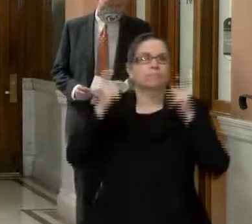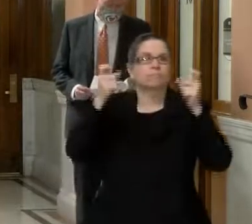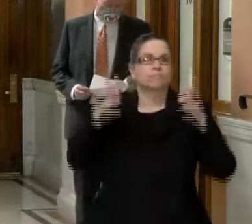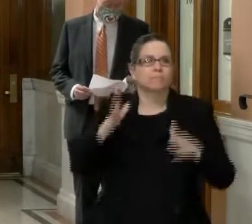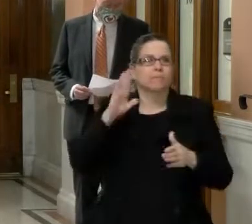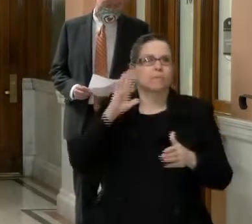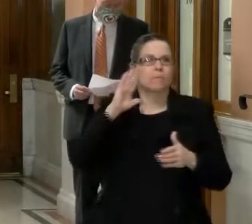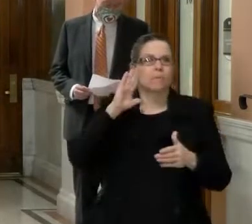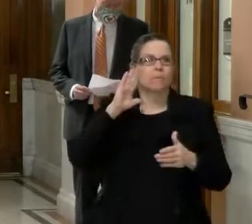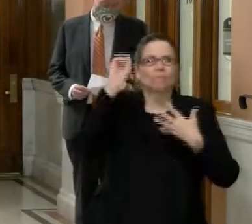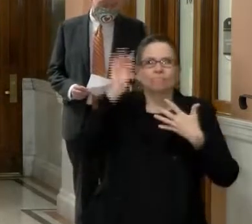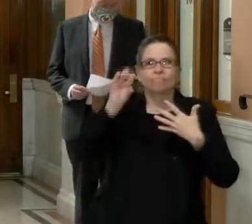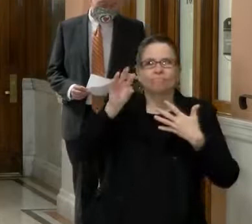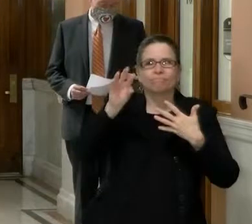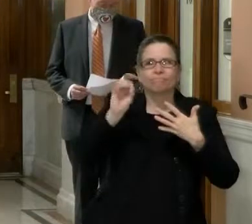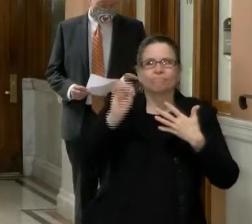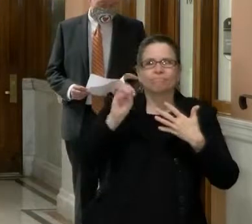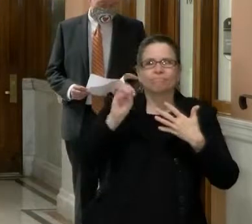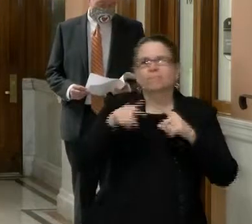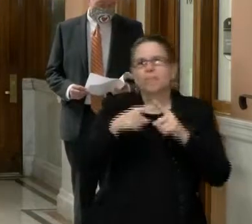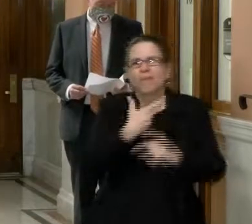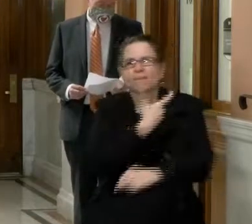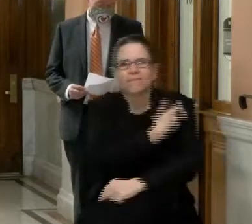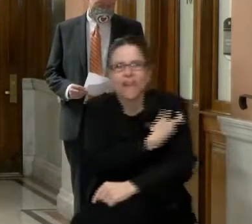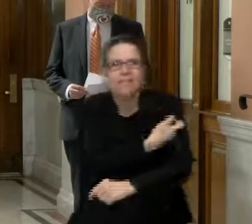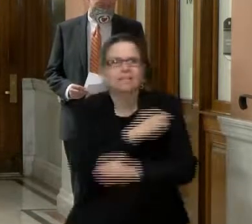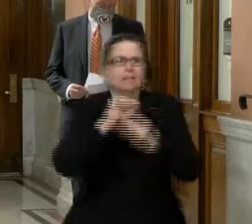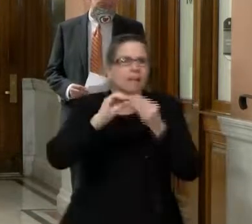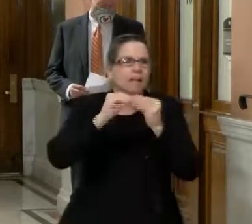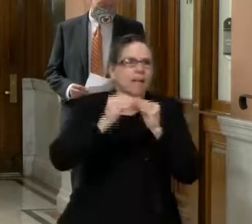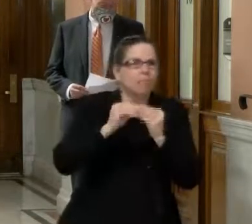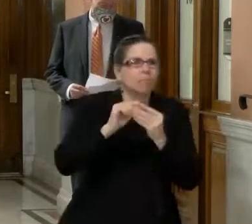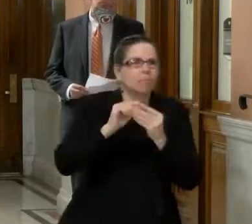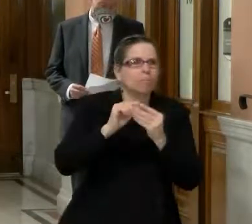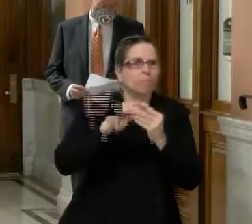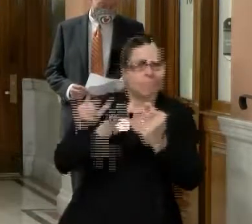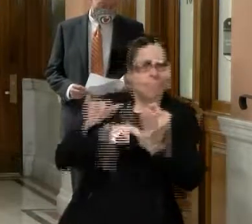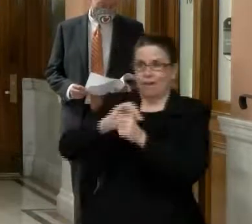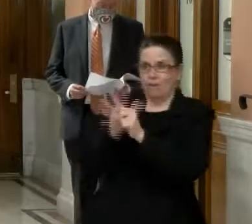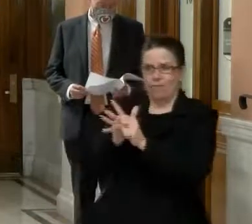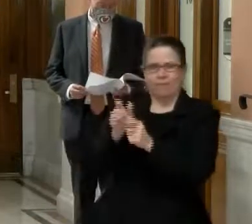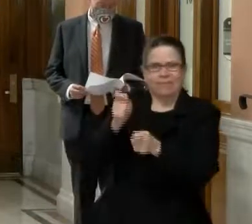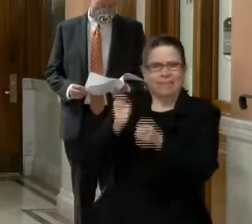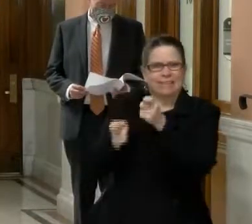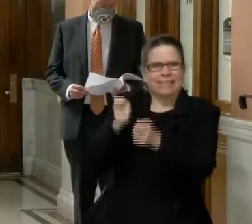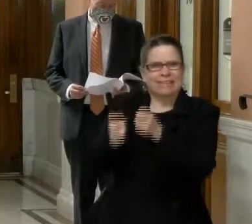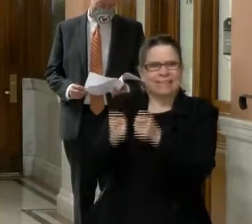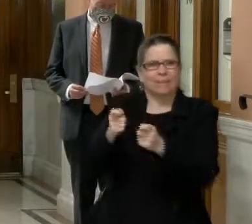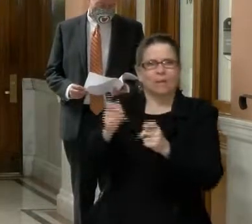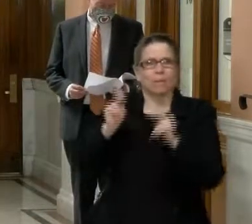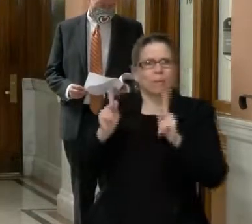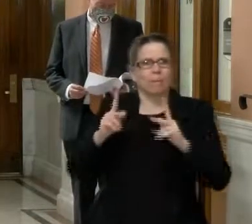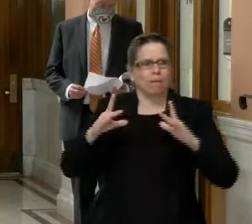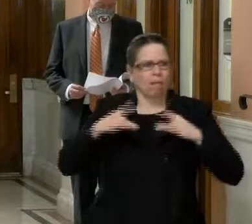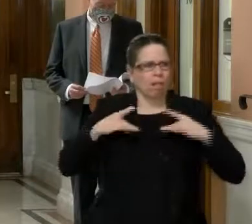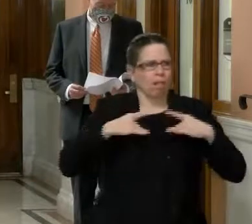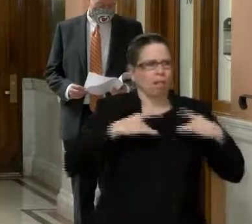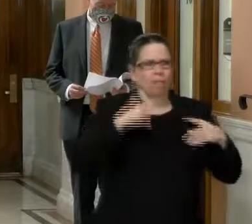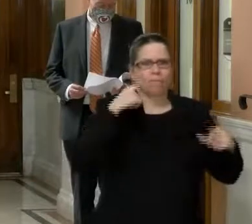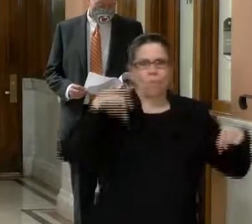came in. And so Martin Luther King,